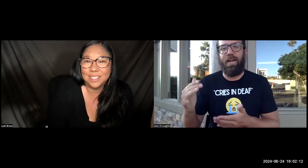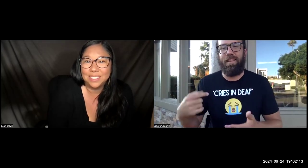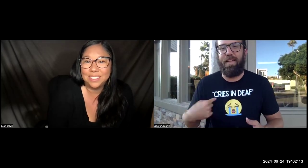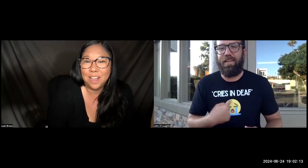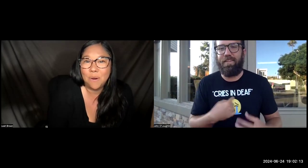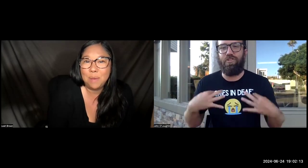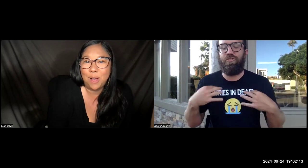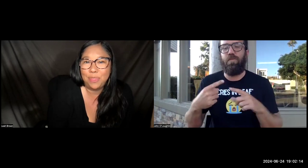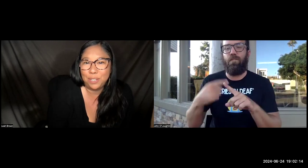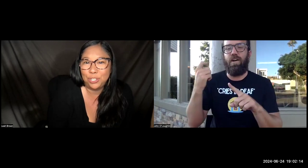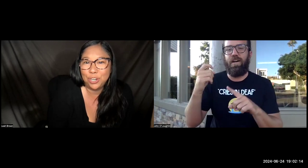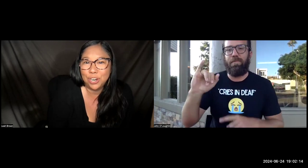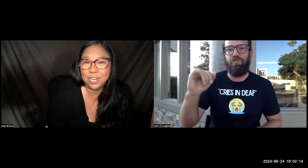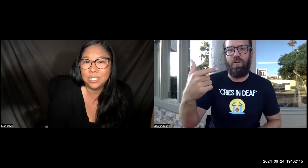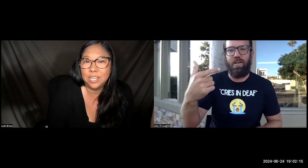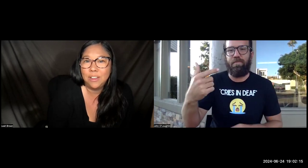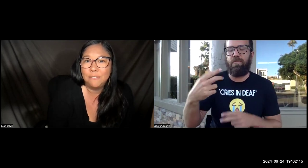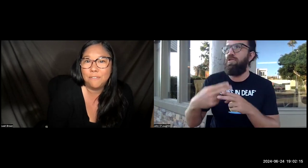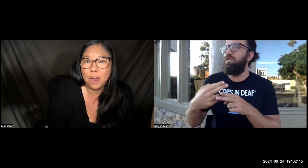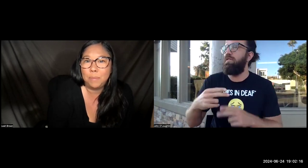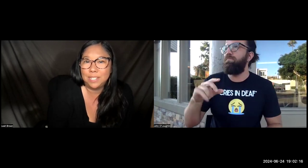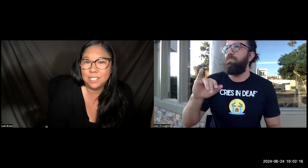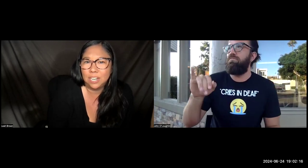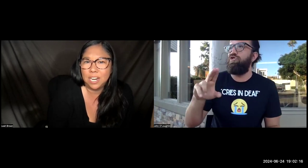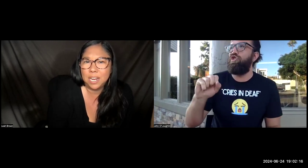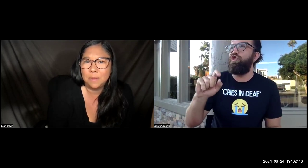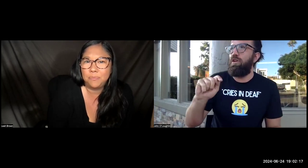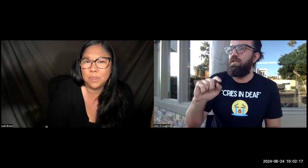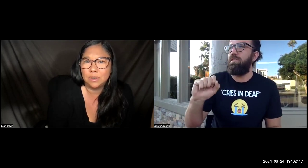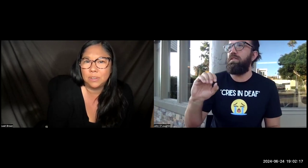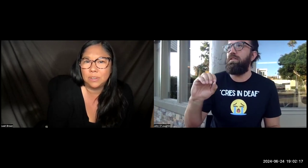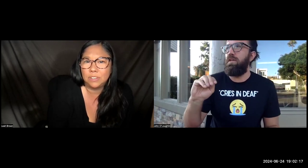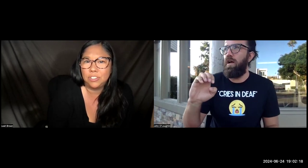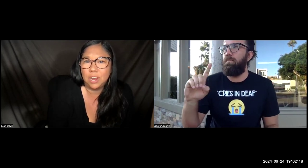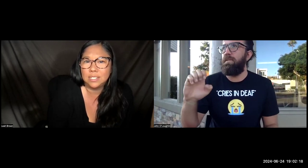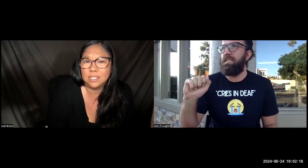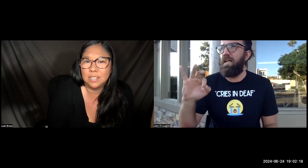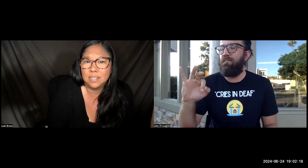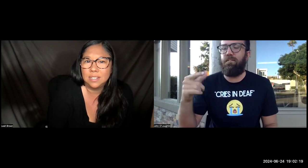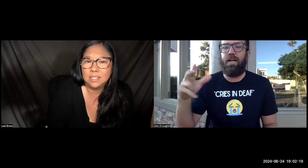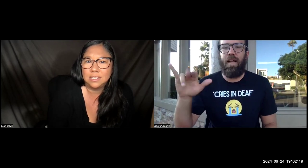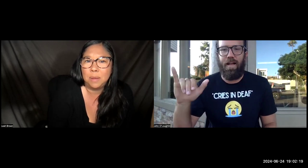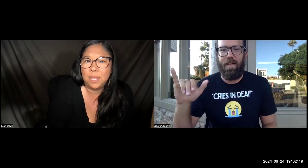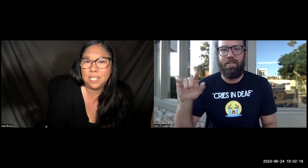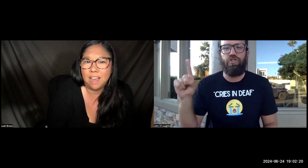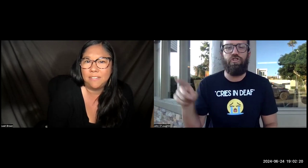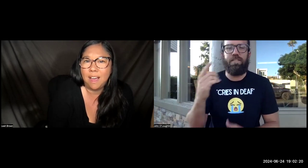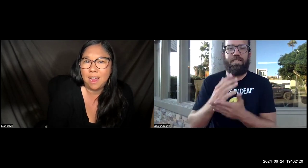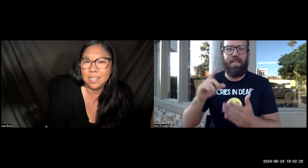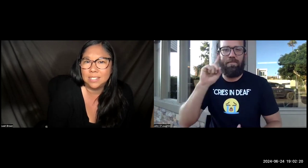So I bought this shirt from Instagram. Just some deaf guy is